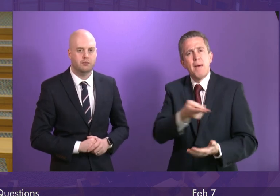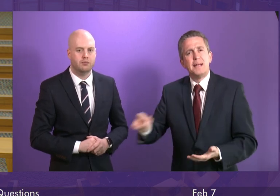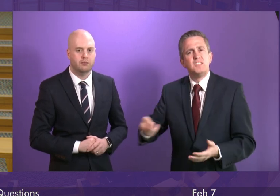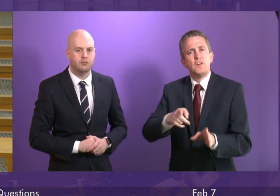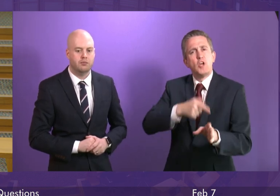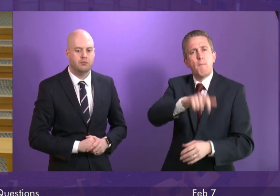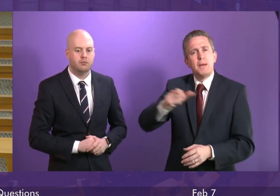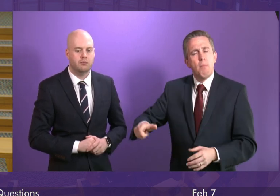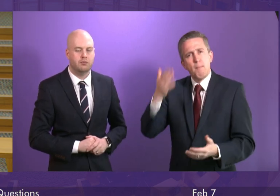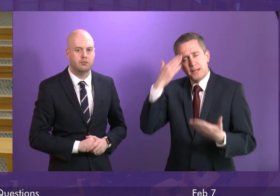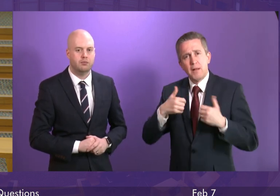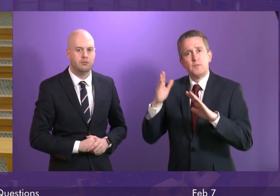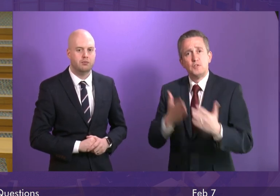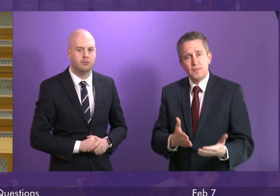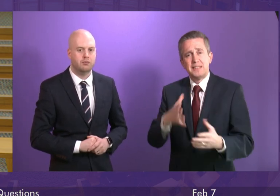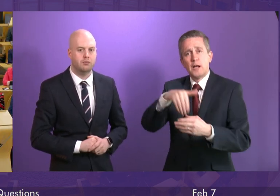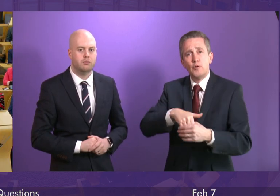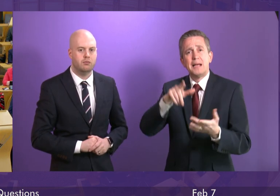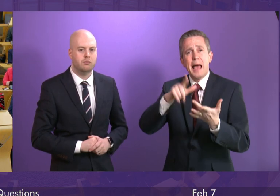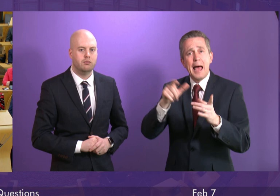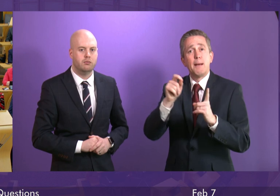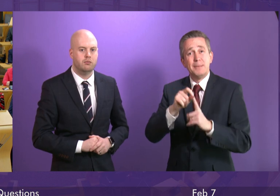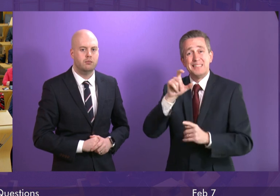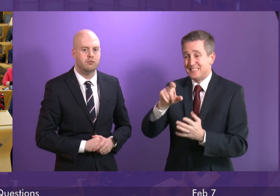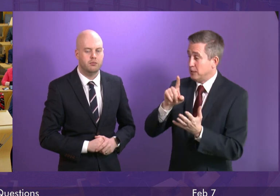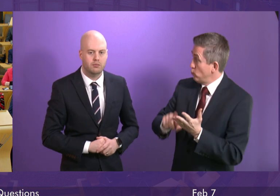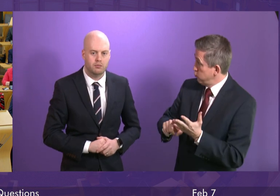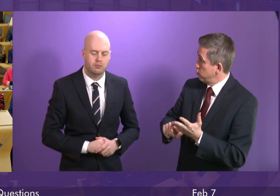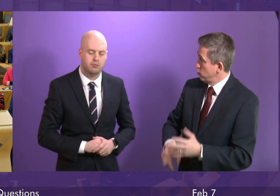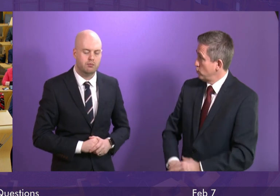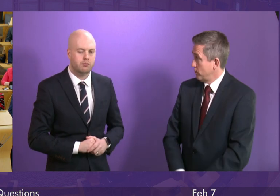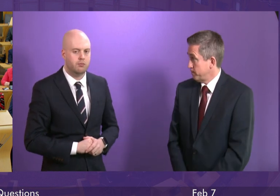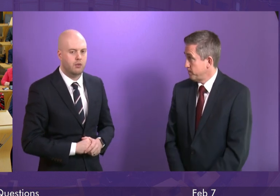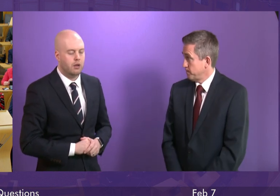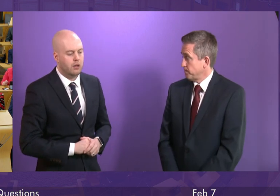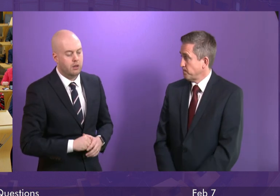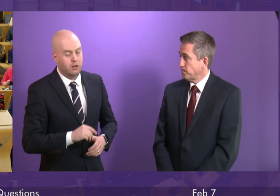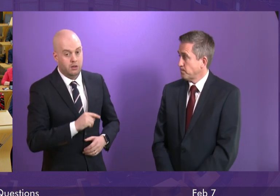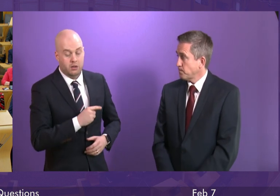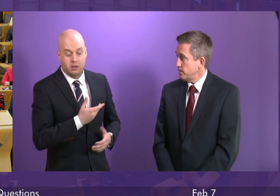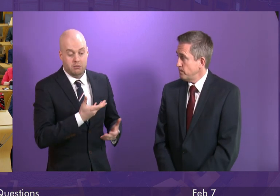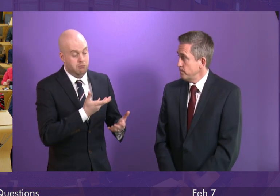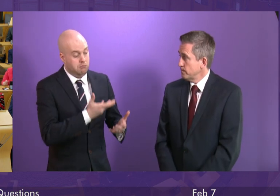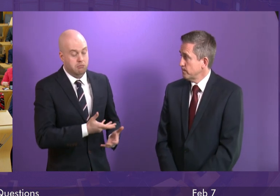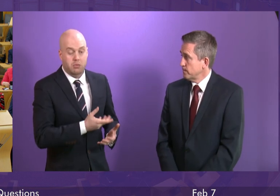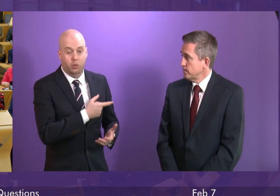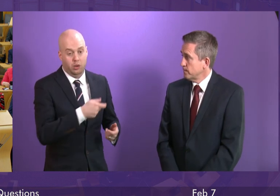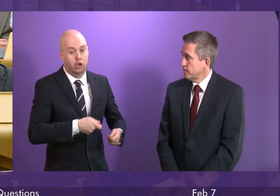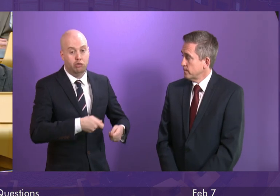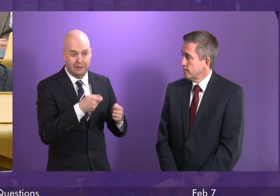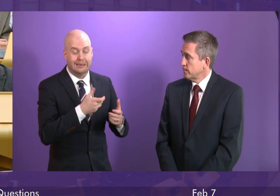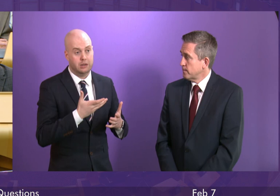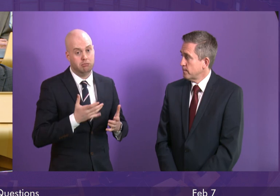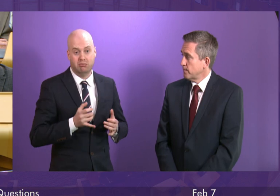including adolescent IPCUs? Deputy First Minister I think Mary Fee raises an intensely serious issue